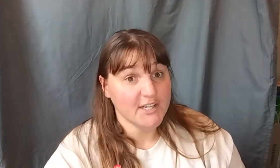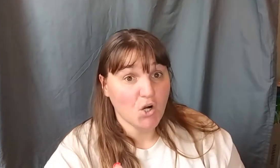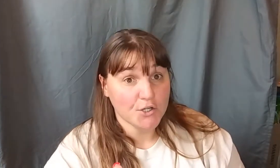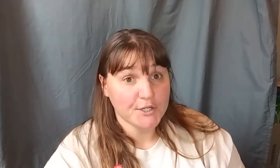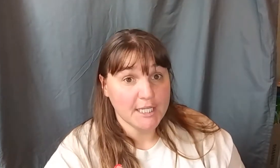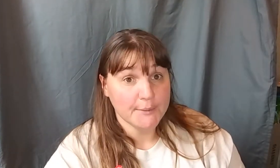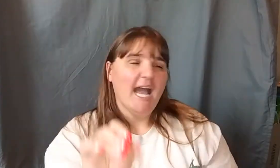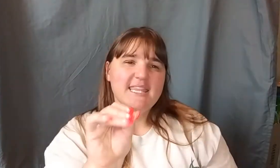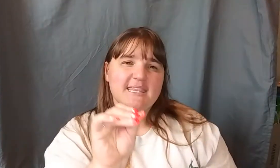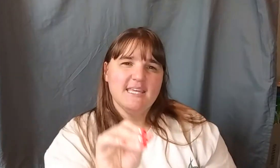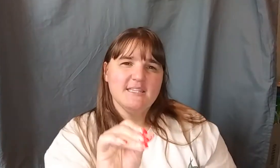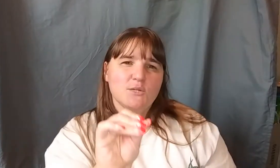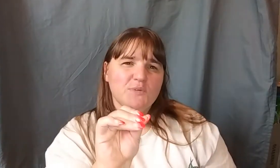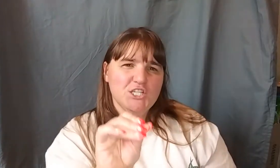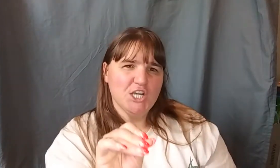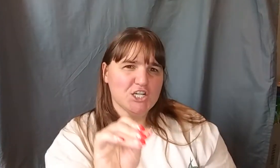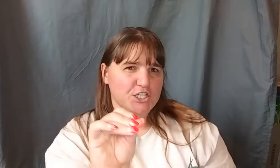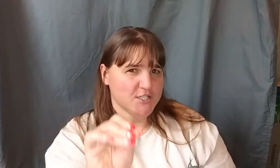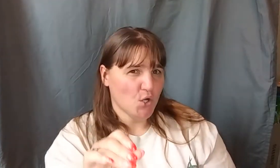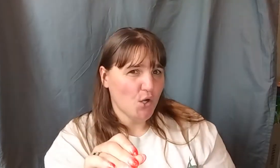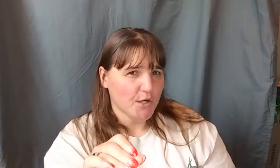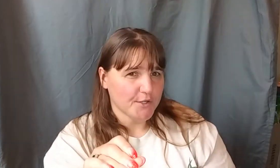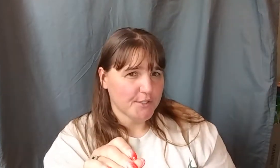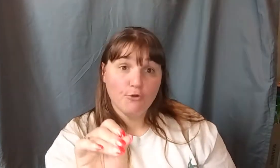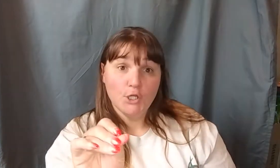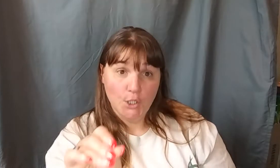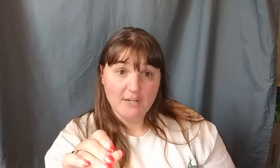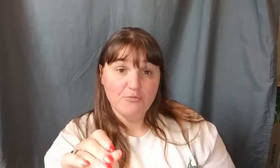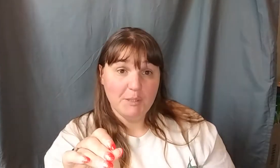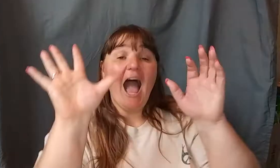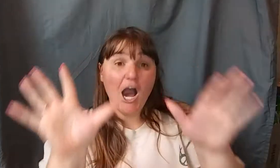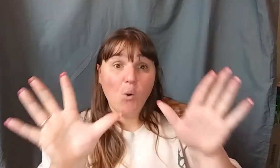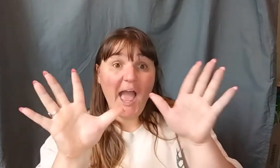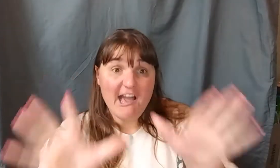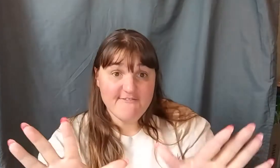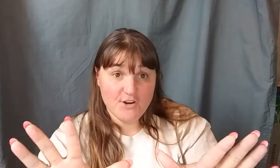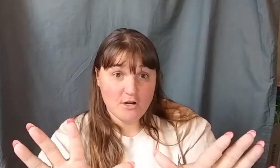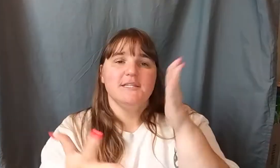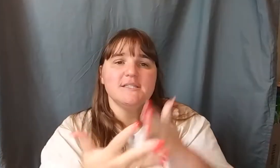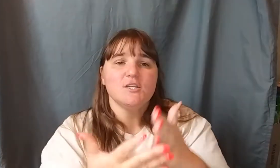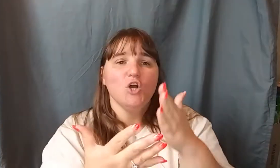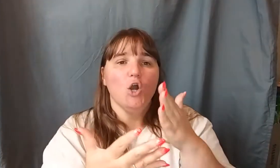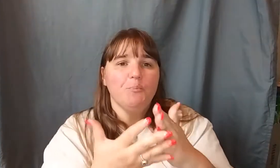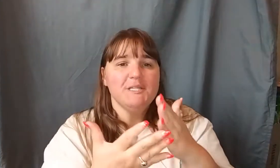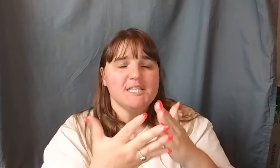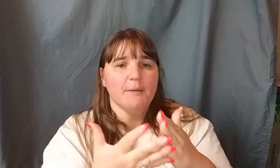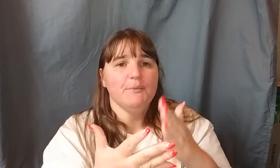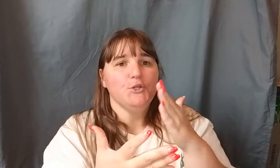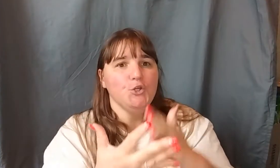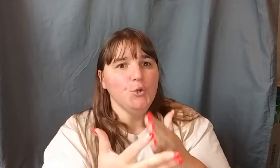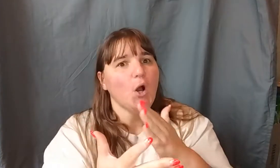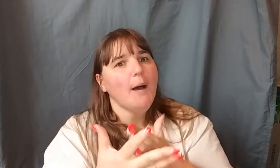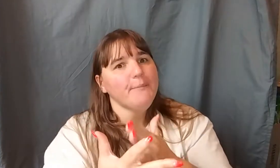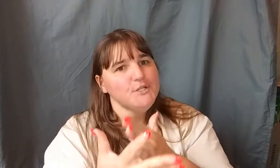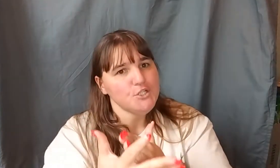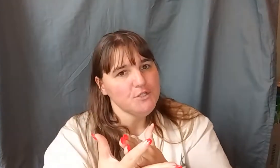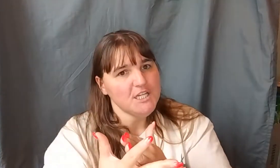hard on him. I think the rejection is hard for a lot of people. However, this opened up new opportunities